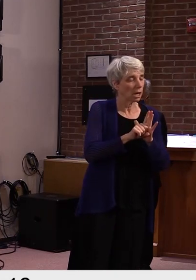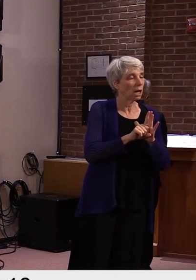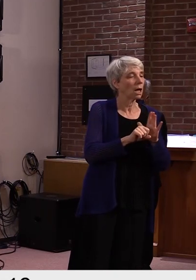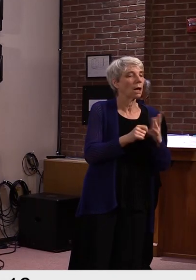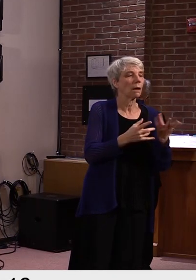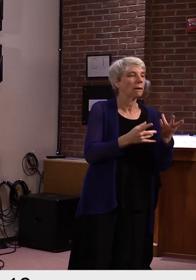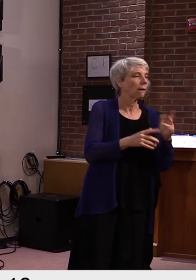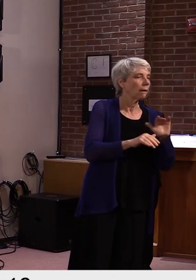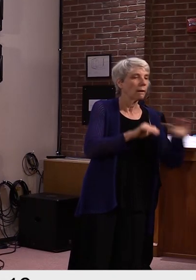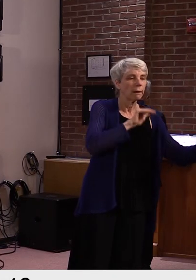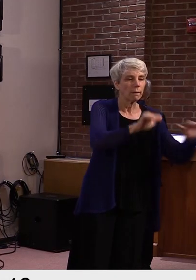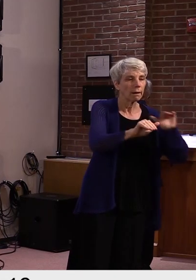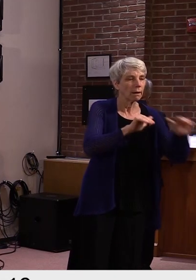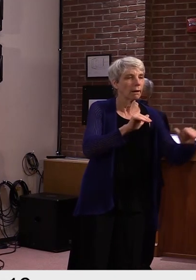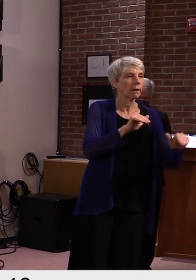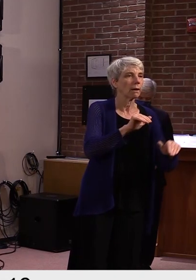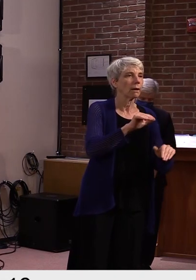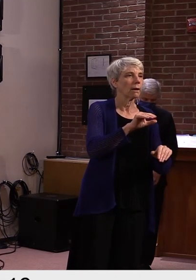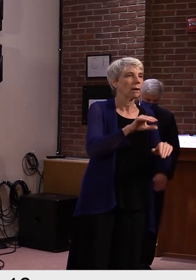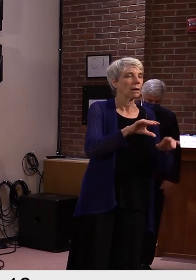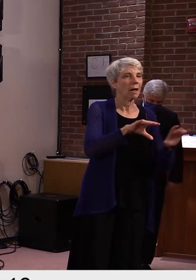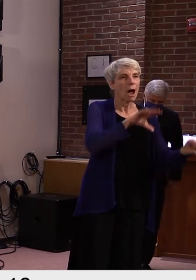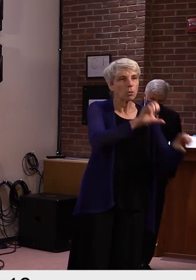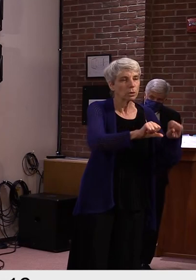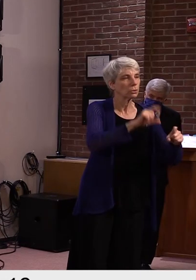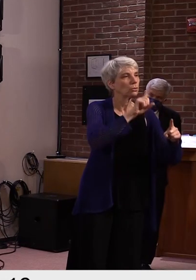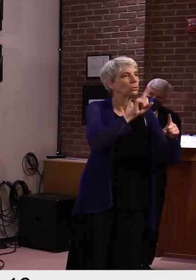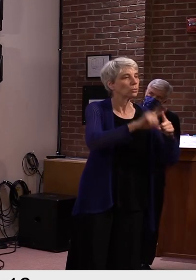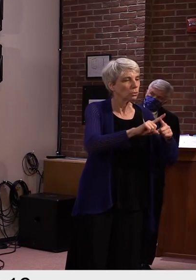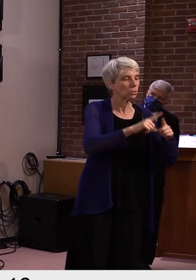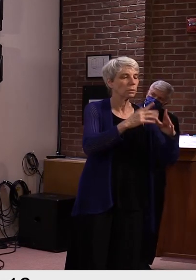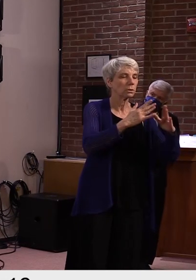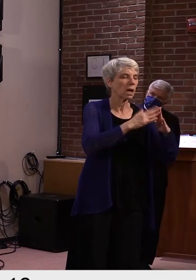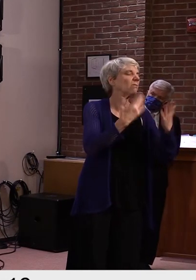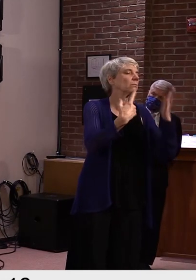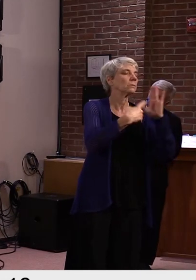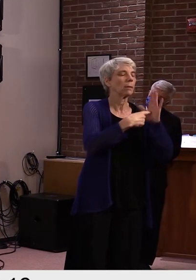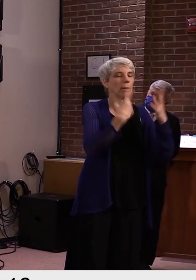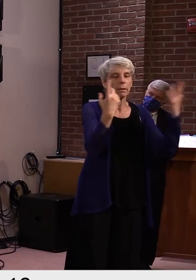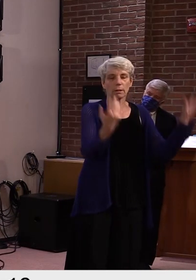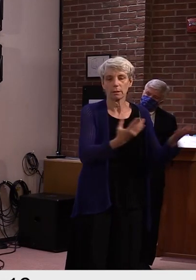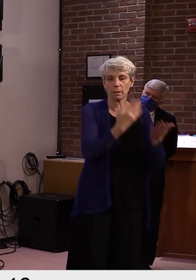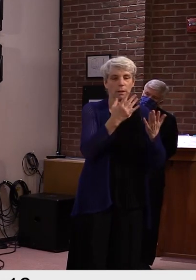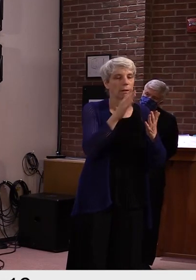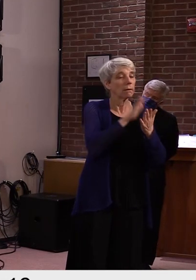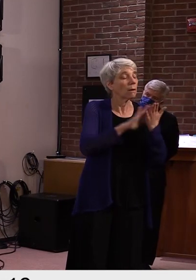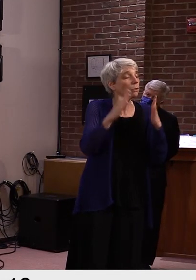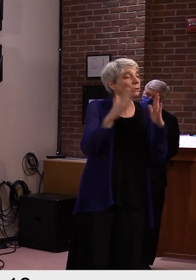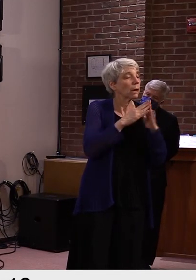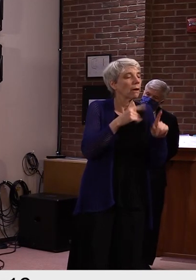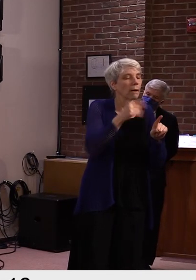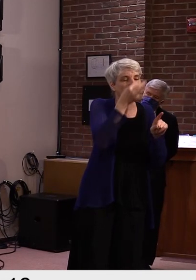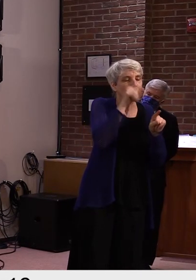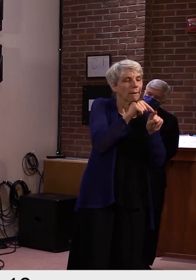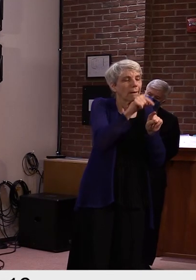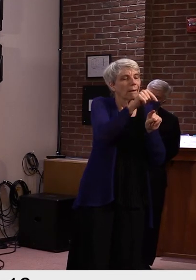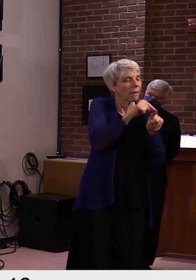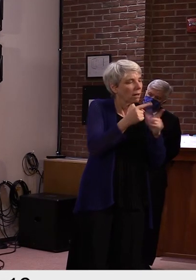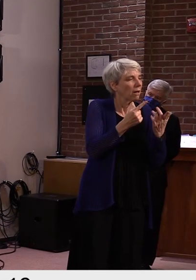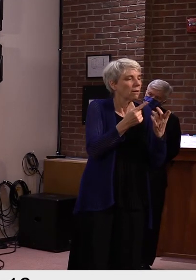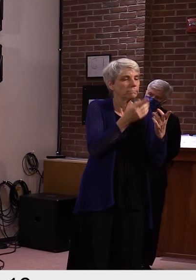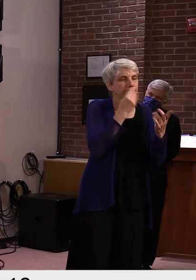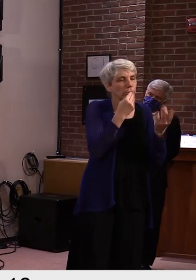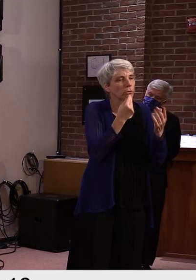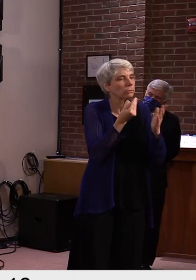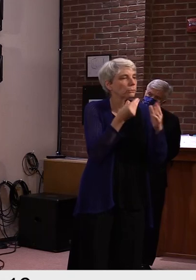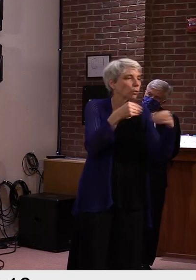you know, if you have a large student population that you serve at a grocery store or coffee shop or whatever, you know, here's some things